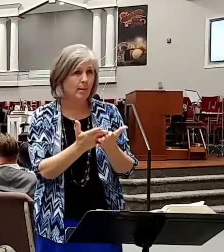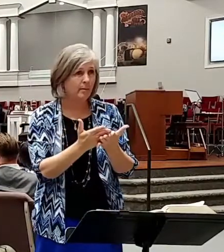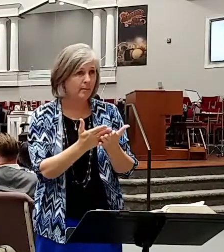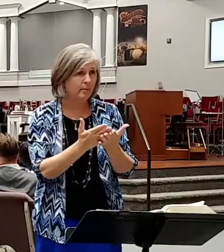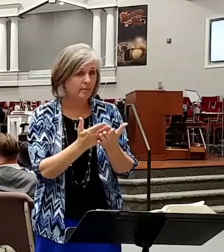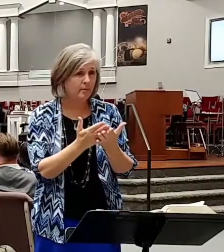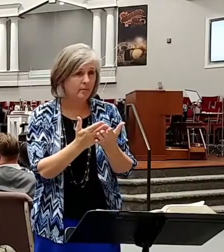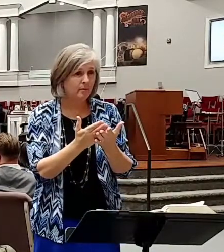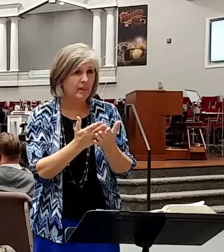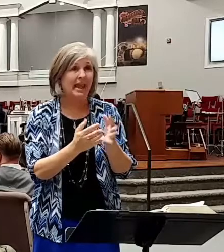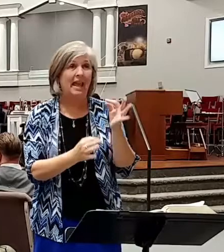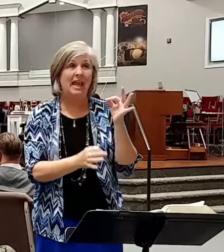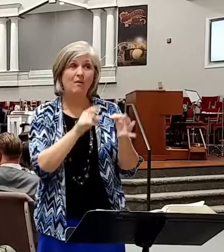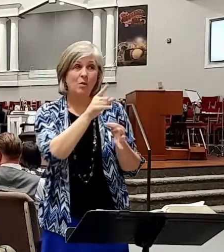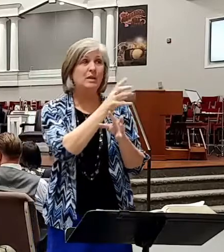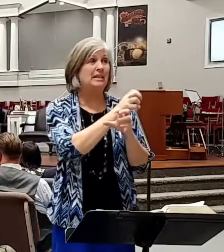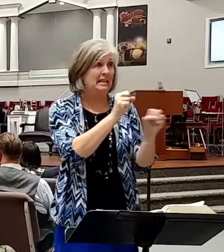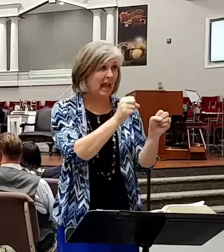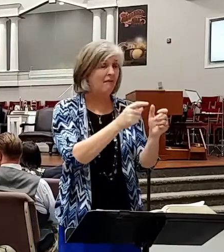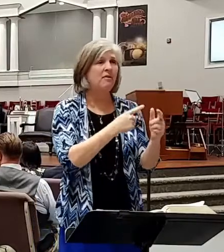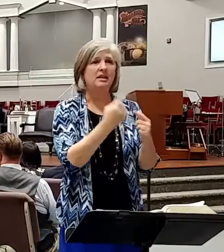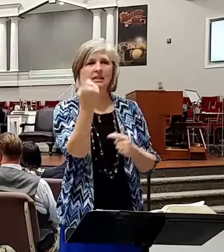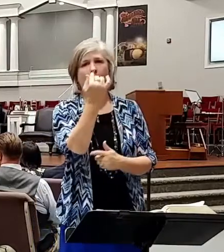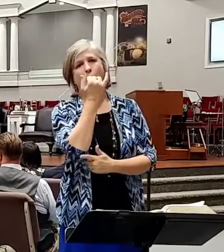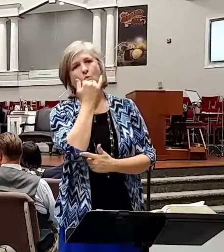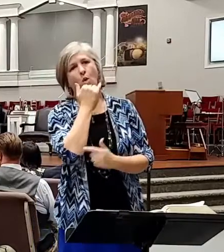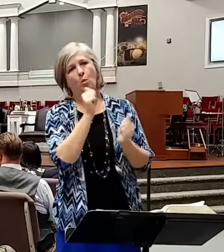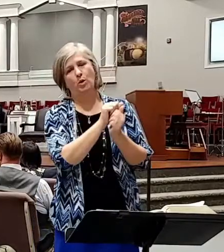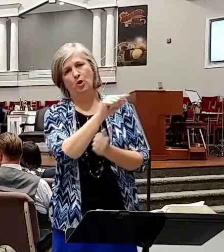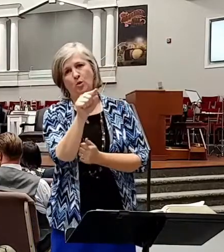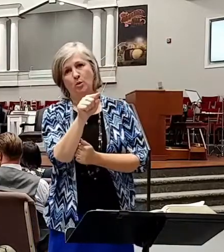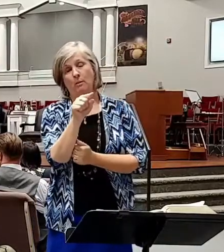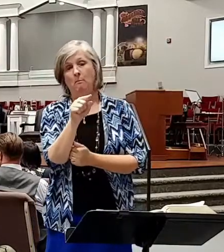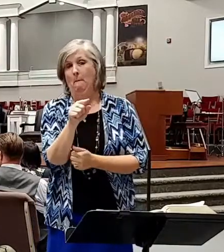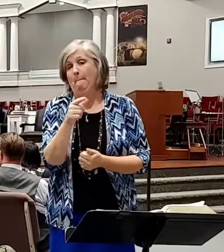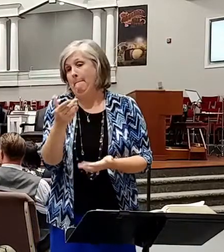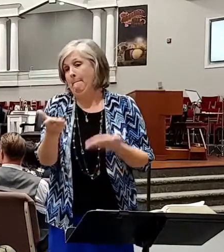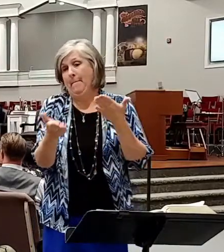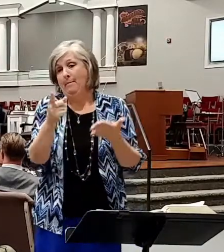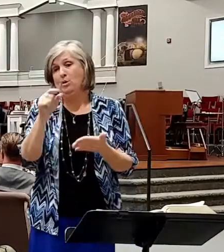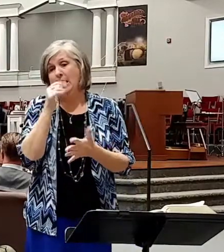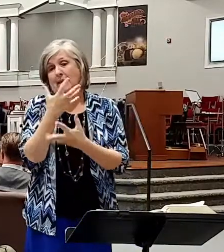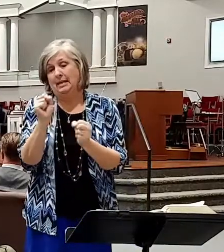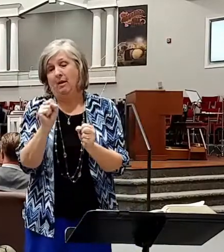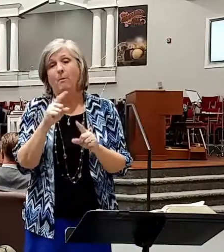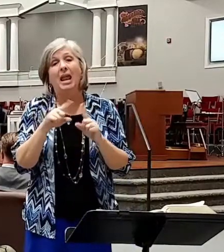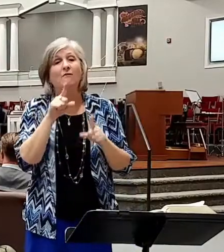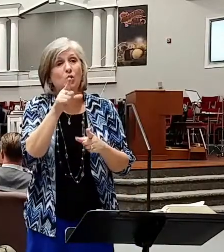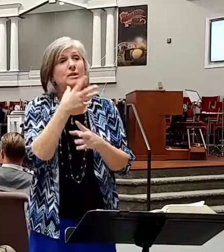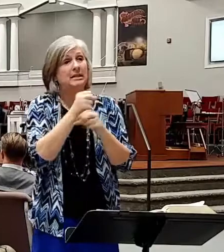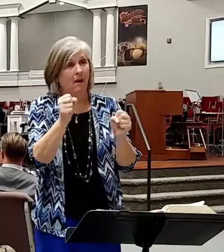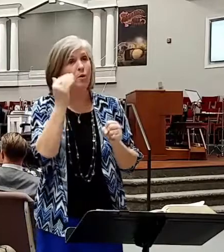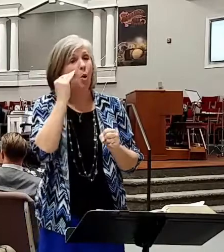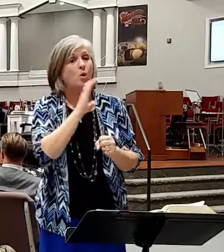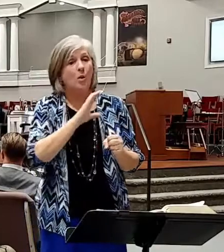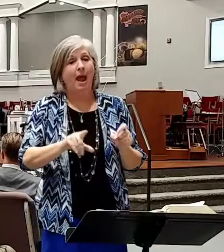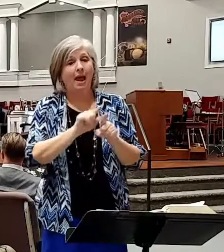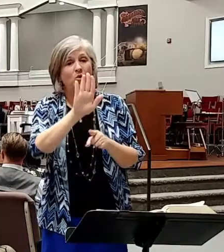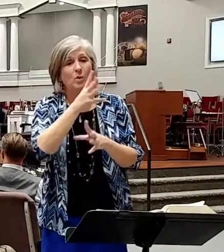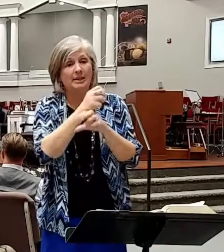if you're saved something's wrong. You may not be saved but if you are if you know Christ is your Savior but you don't you ignore